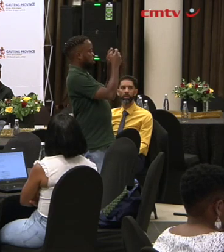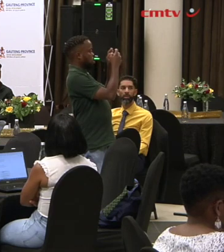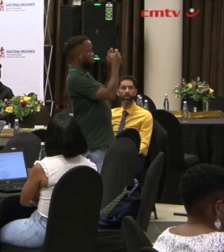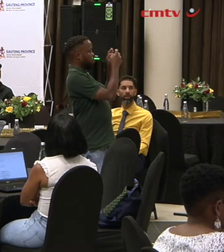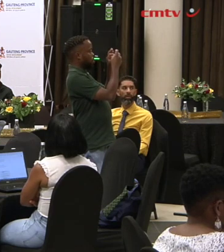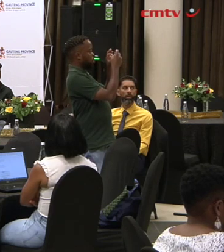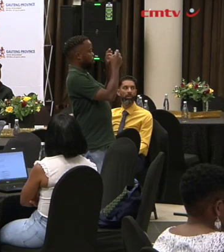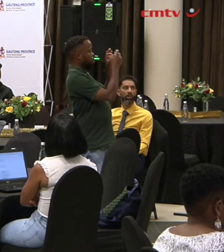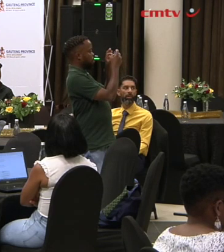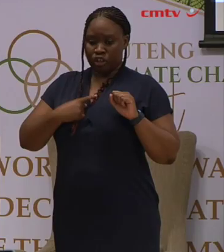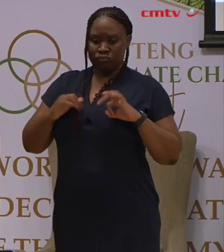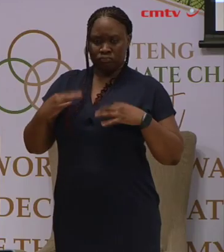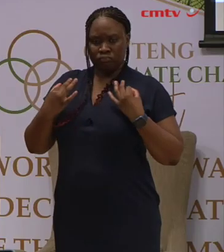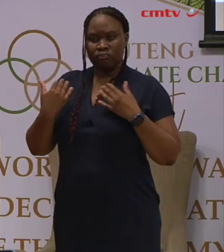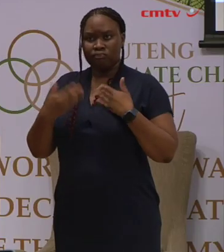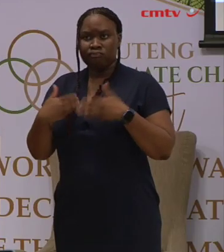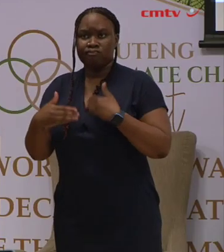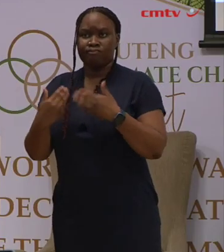ourselves.